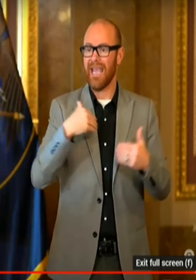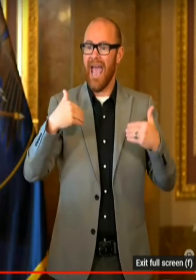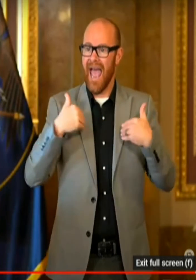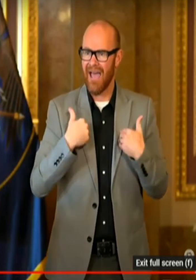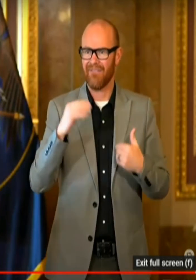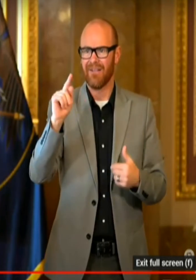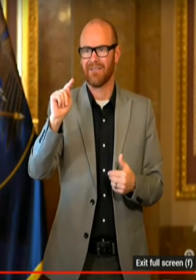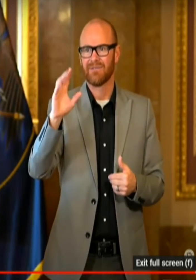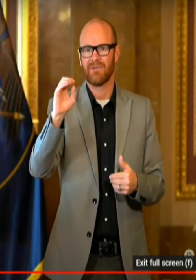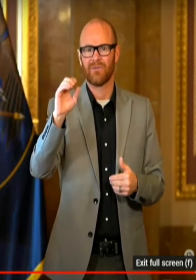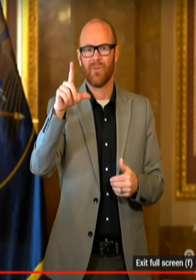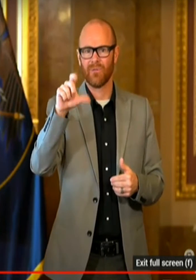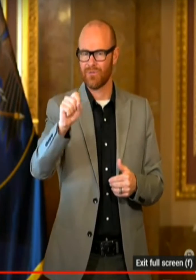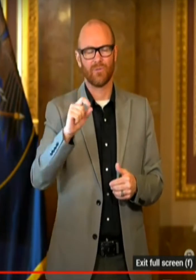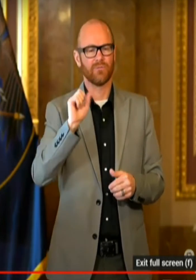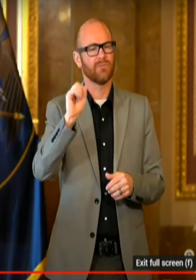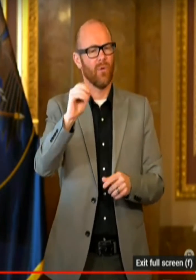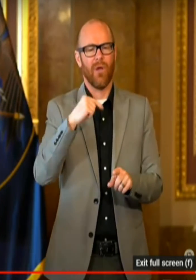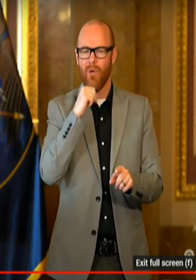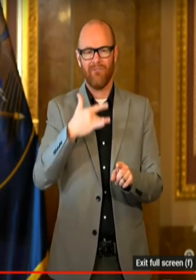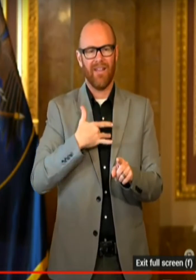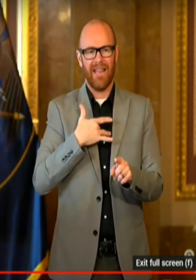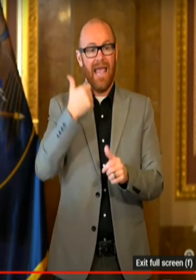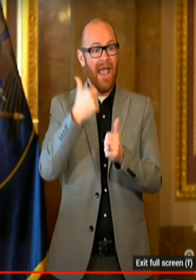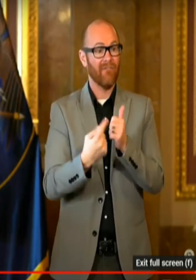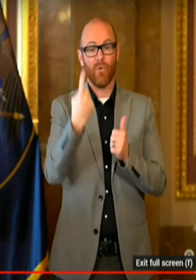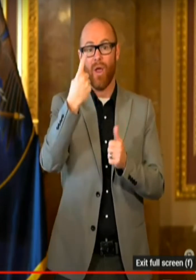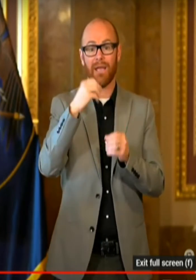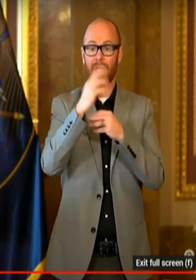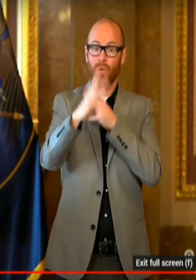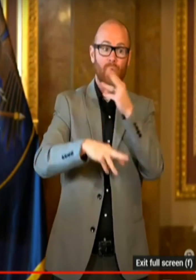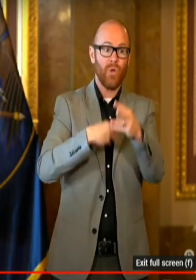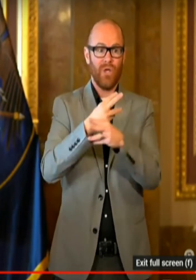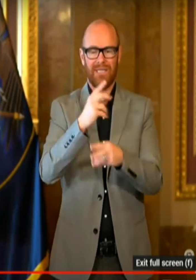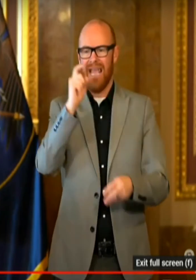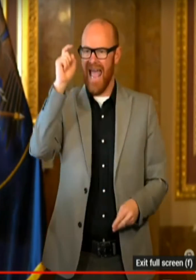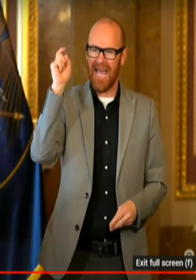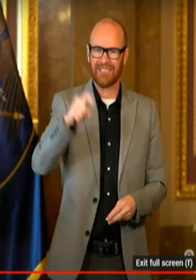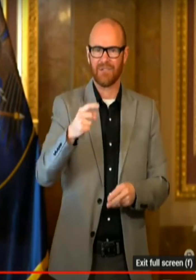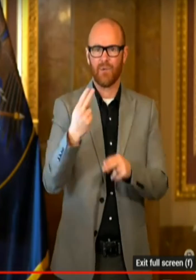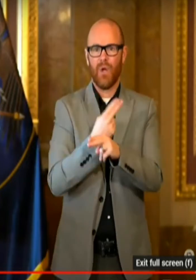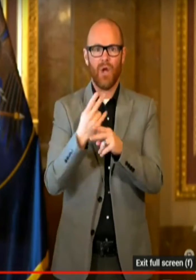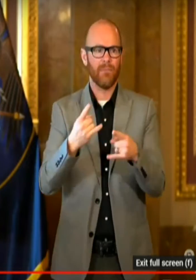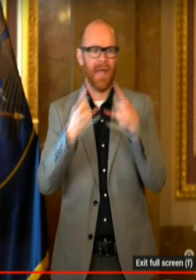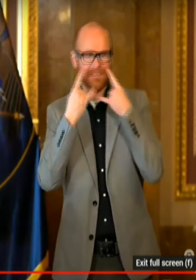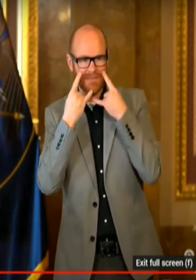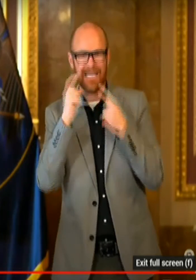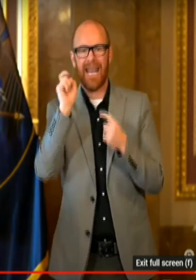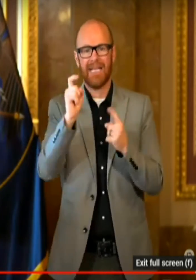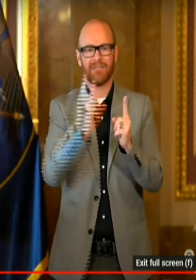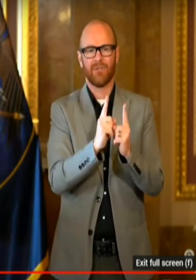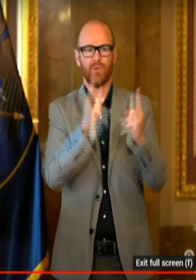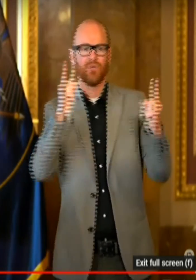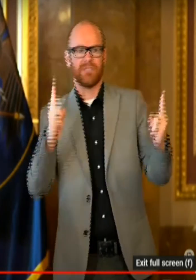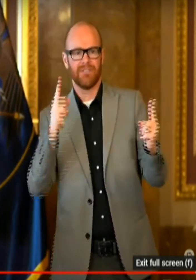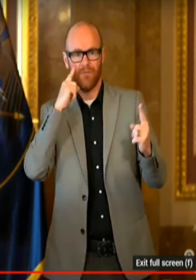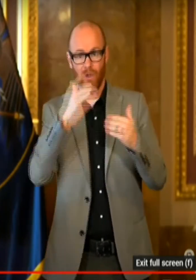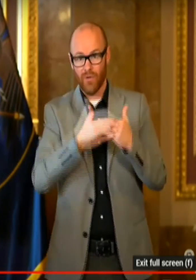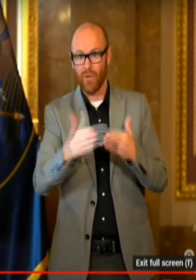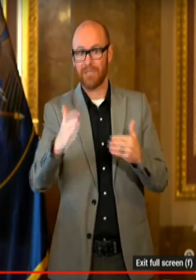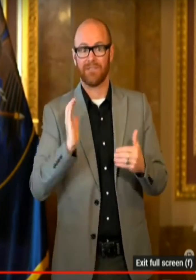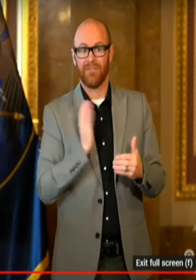completely reject this false notion that every single person in the world has to wear a mask and has to socially distance for the rest of our lives to